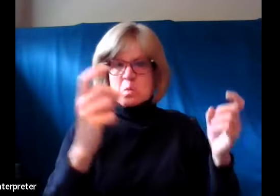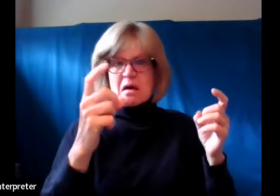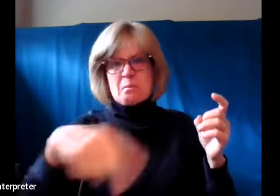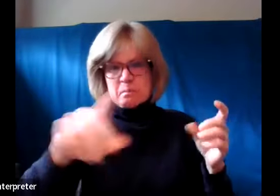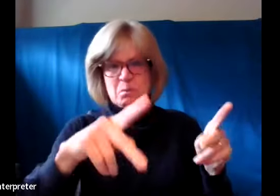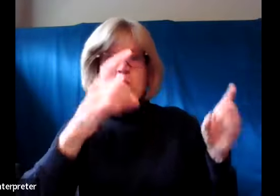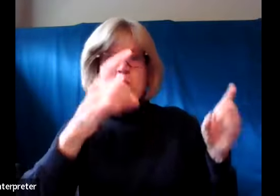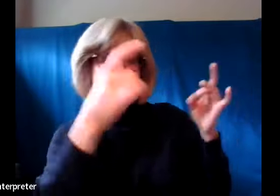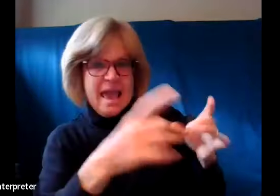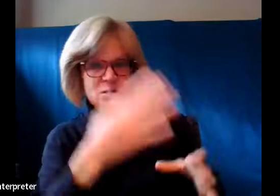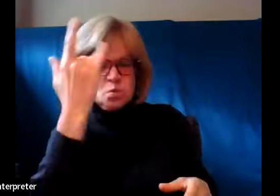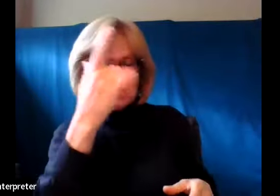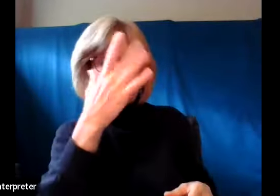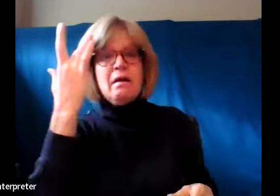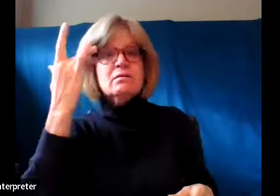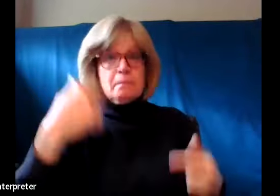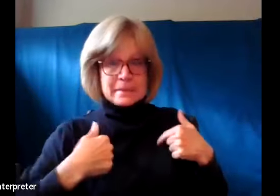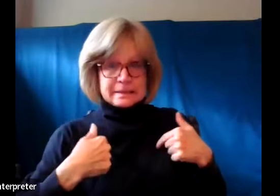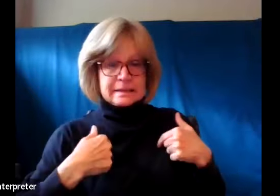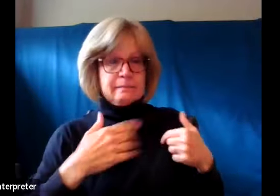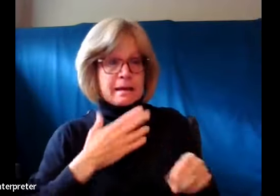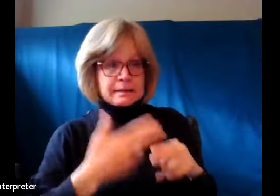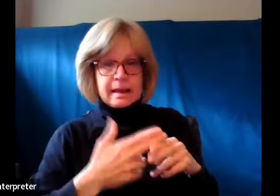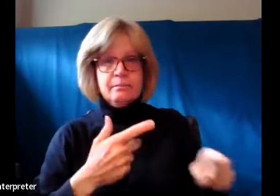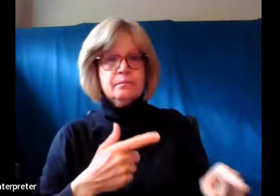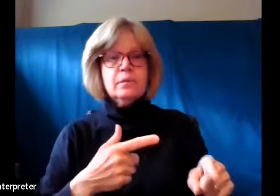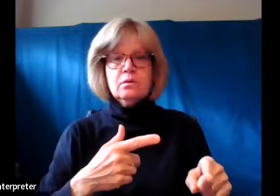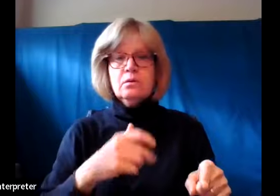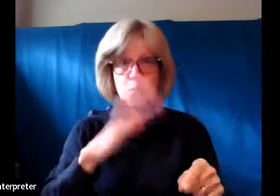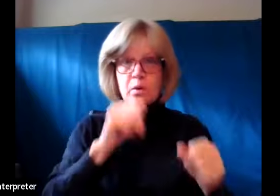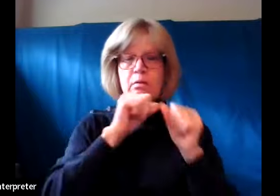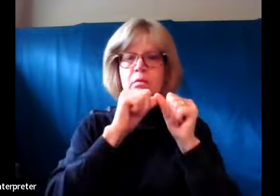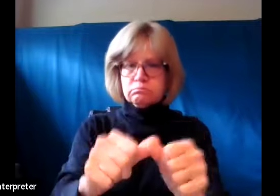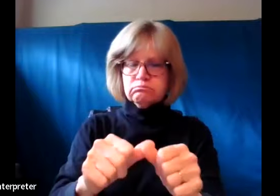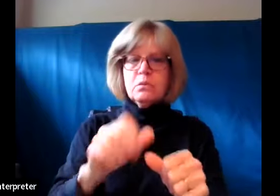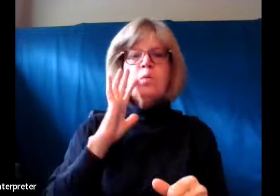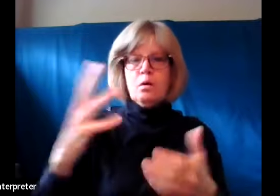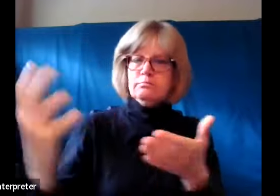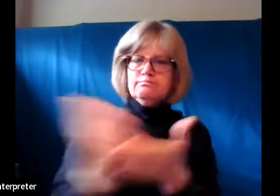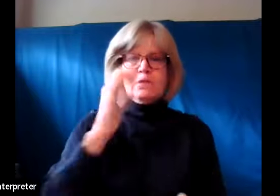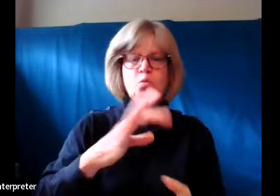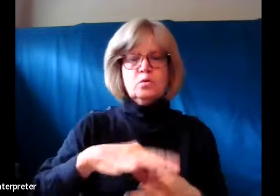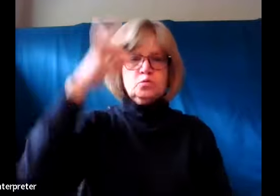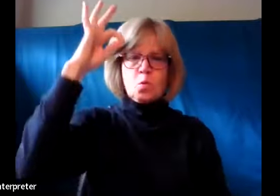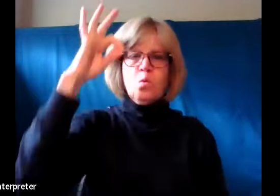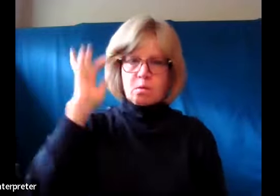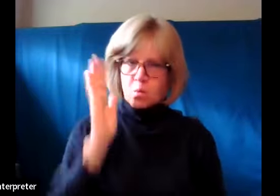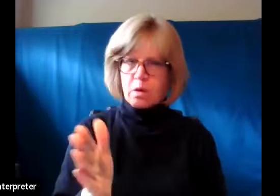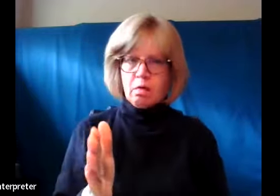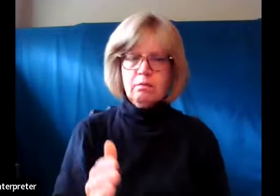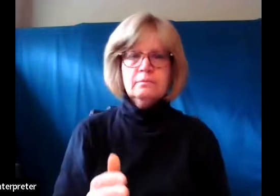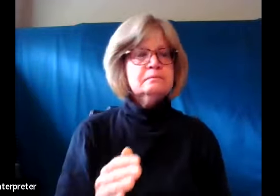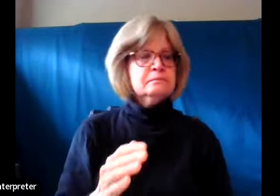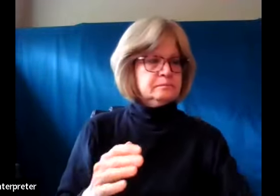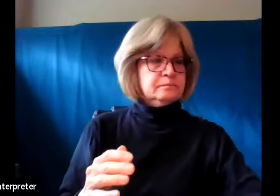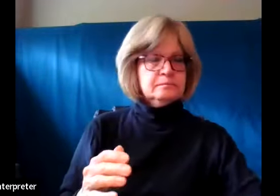will perish. By your endurance, you will gain your souls. By the gospel of the Lord, praise the Lord, the Lord Jesus Christ. You